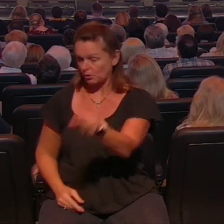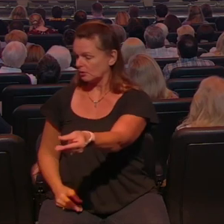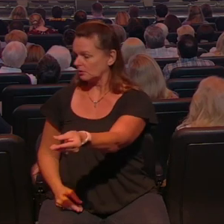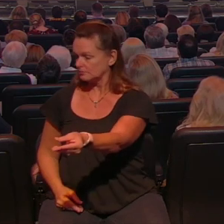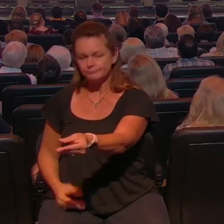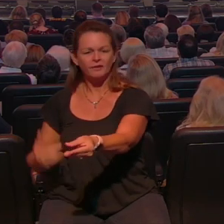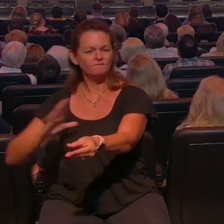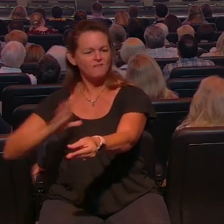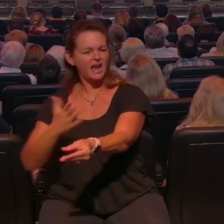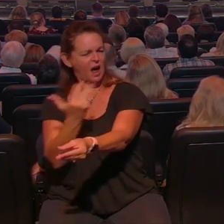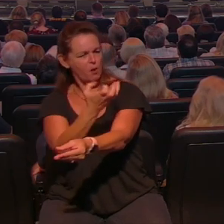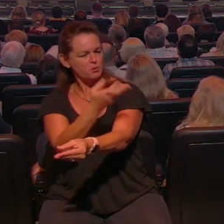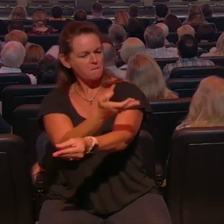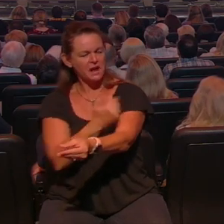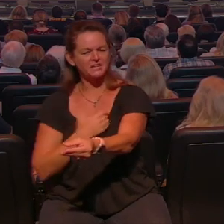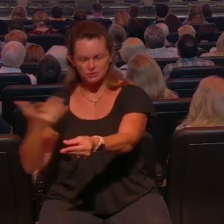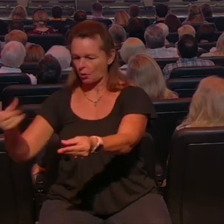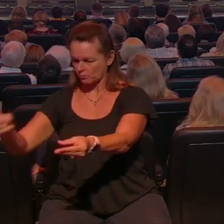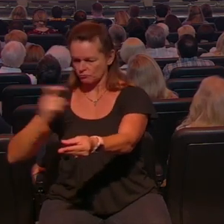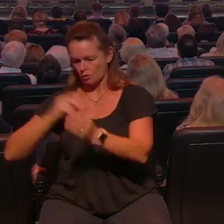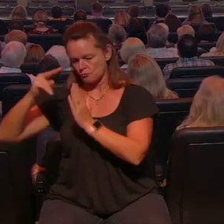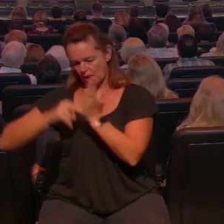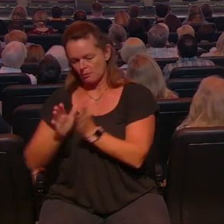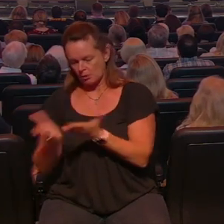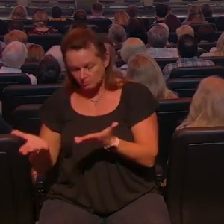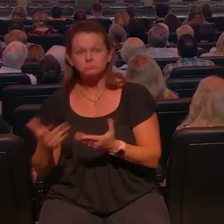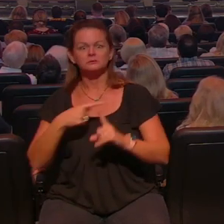agreed he read the book and he got saved they called off the divorce